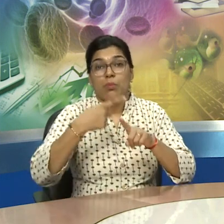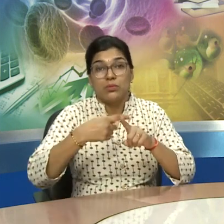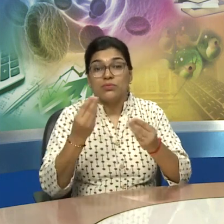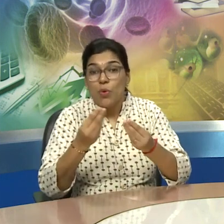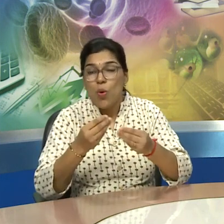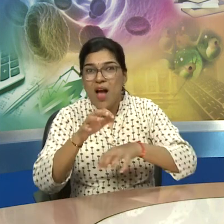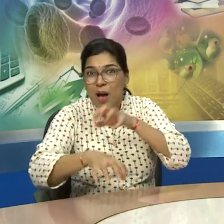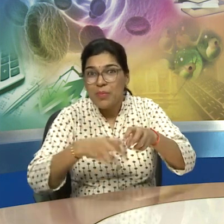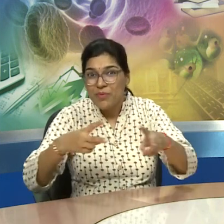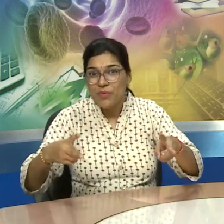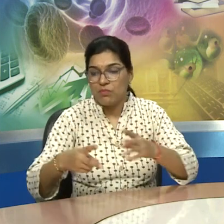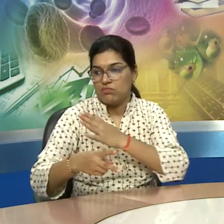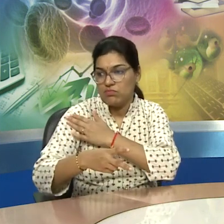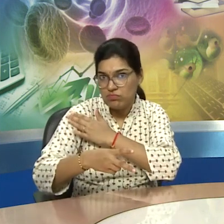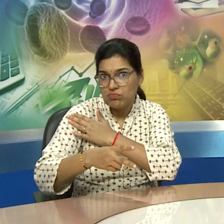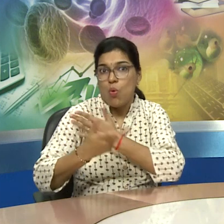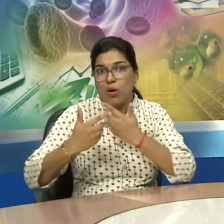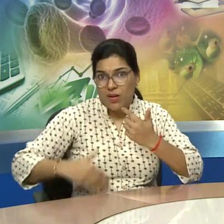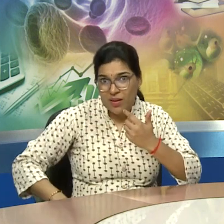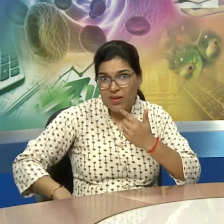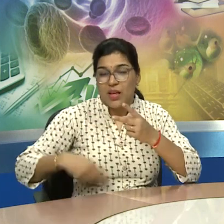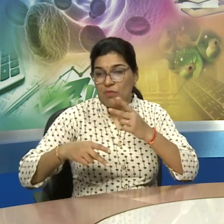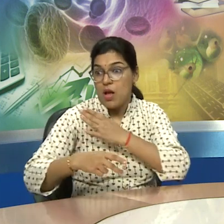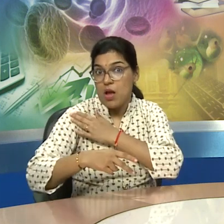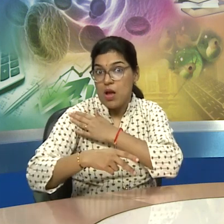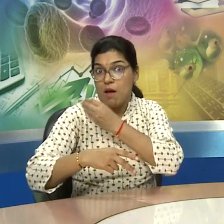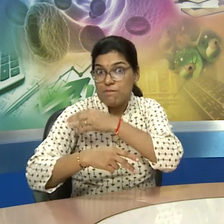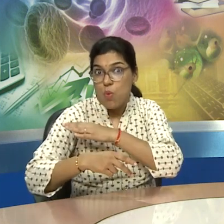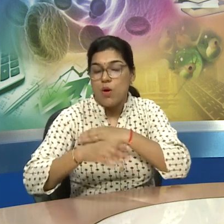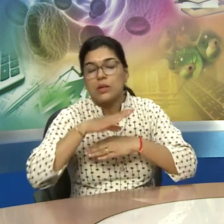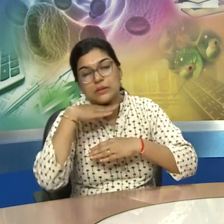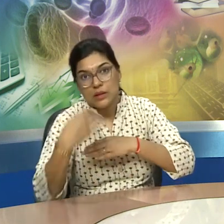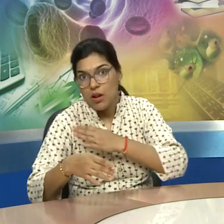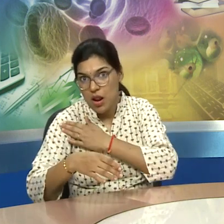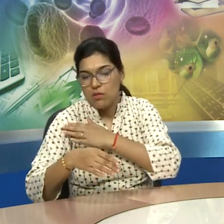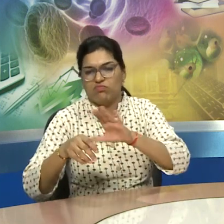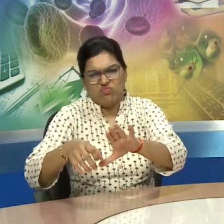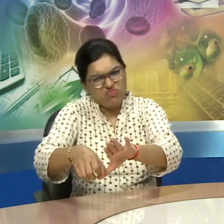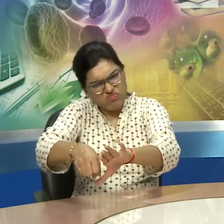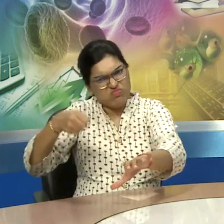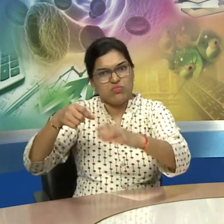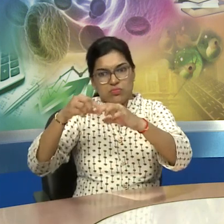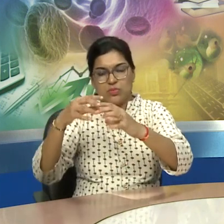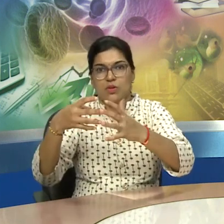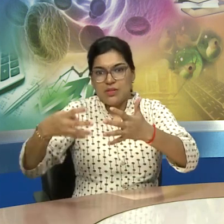these kettles are the domestic animals or sometime wild animals so after they die